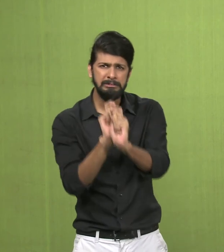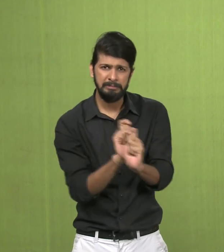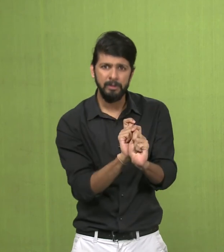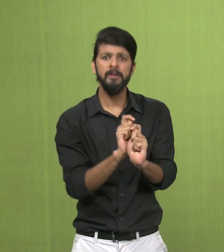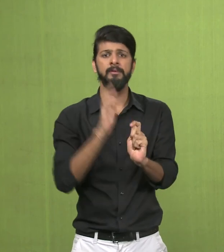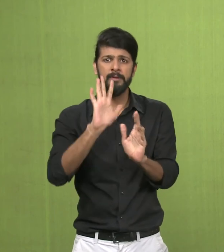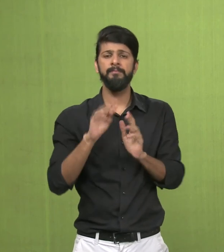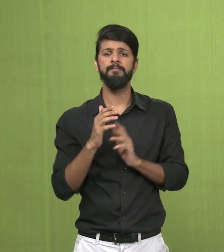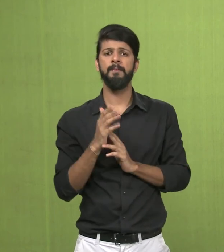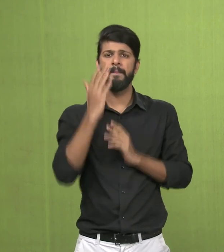realistically complete.